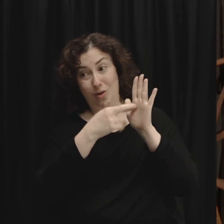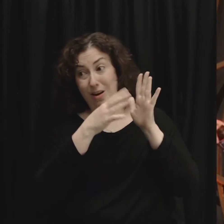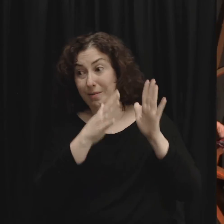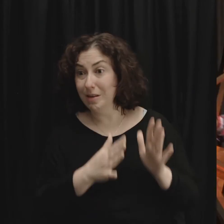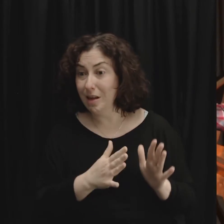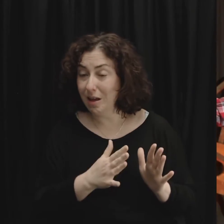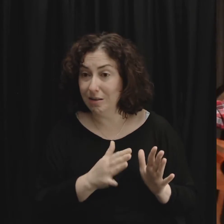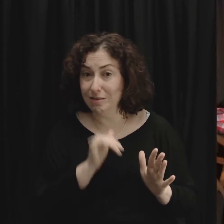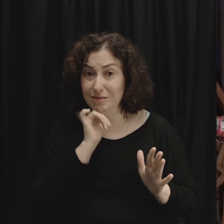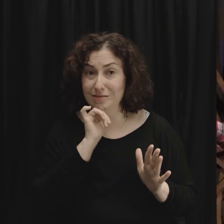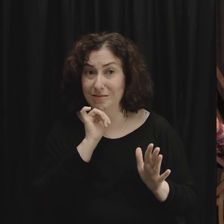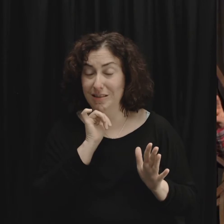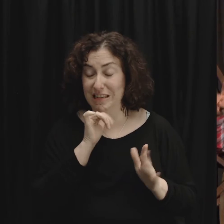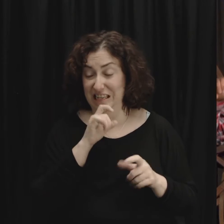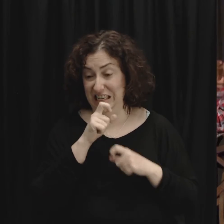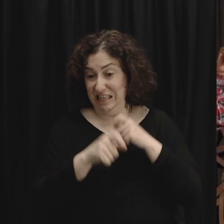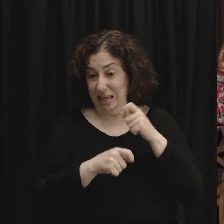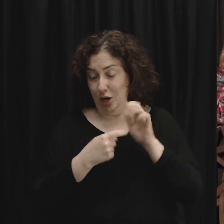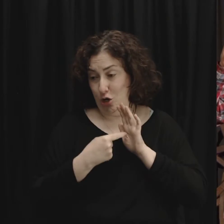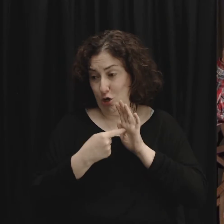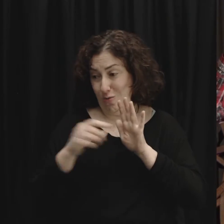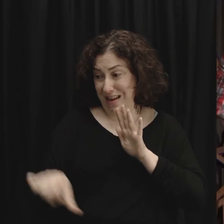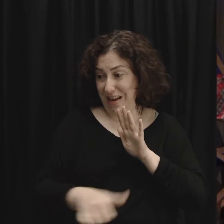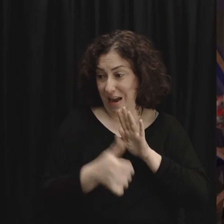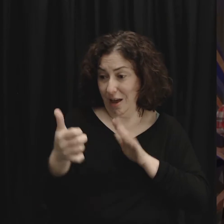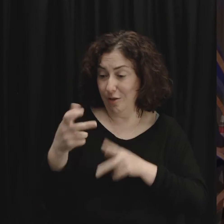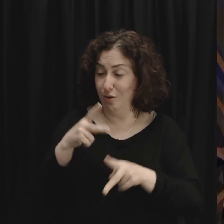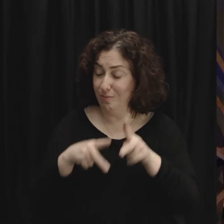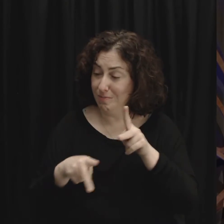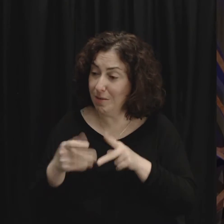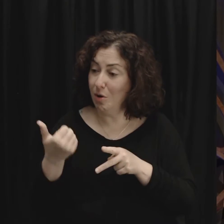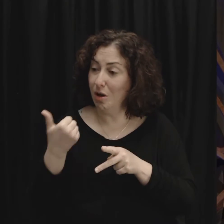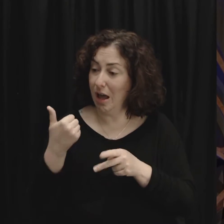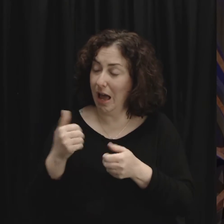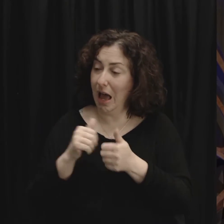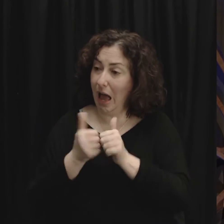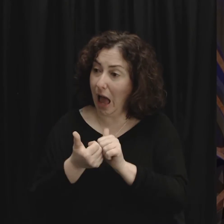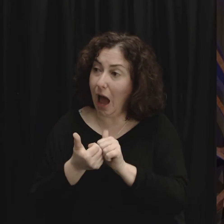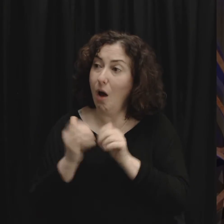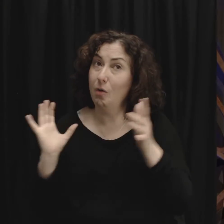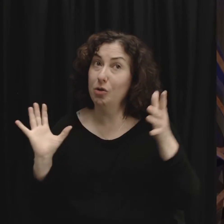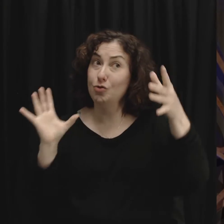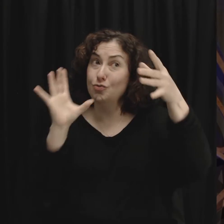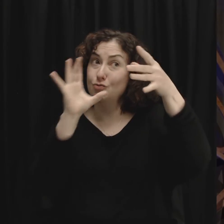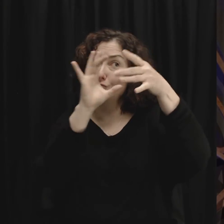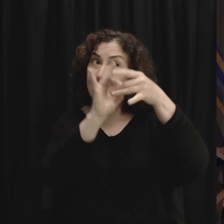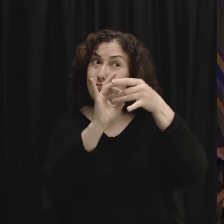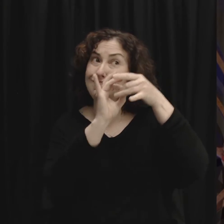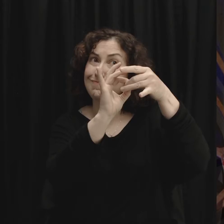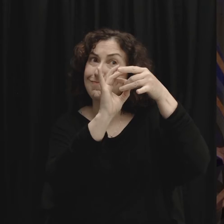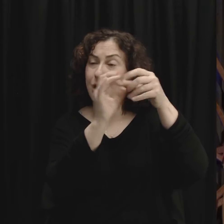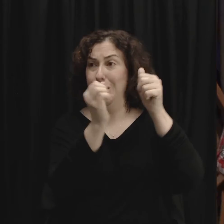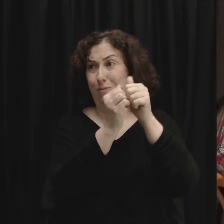showing others a way to be reconciled in their relationships to God and to one another through our lives and through our dysfunction